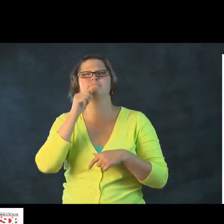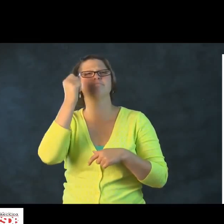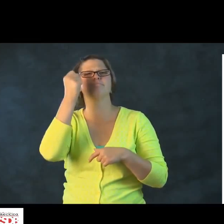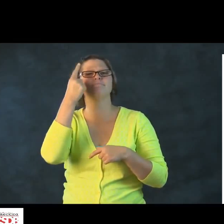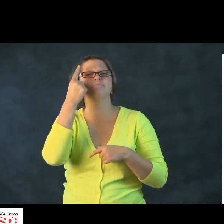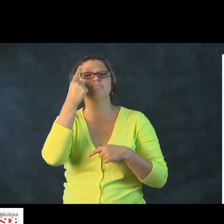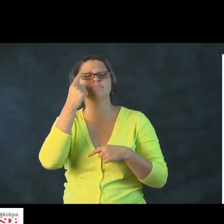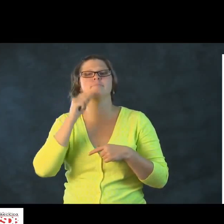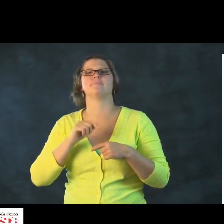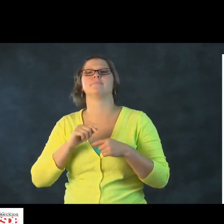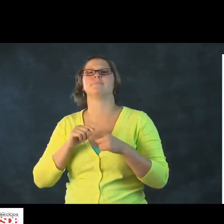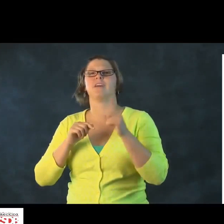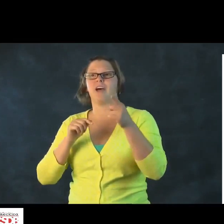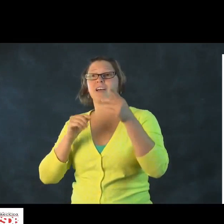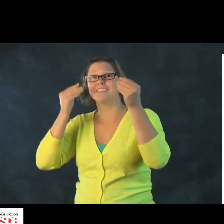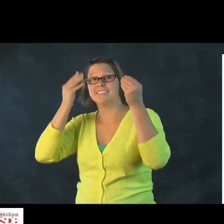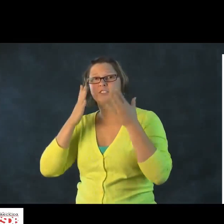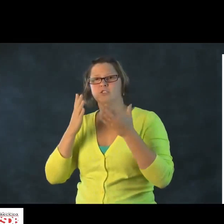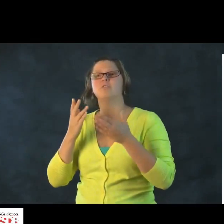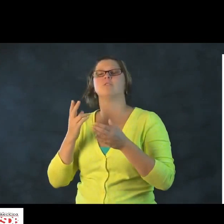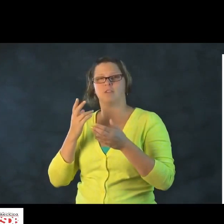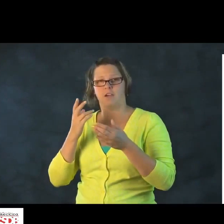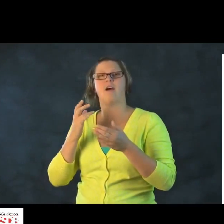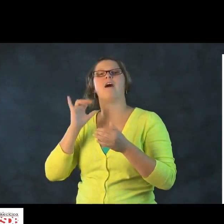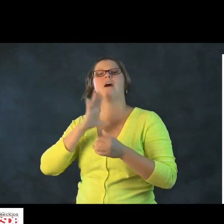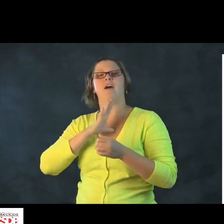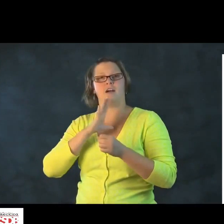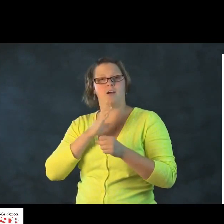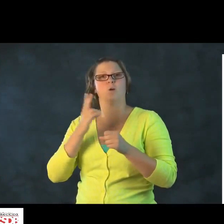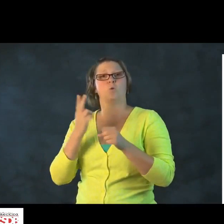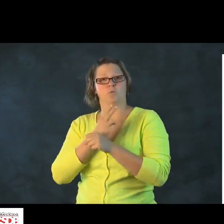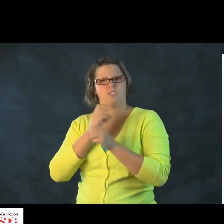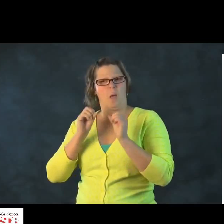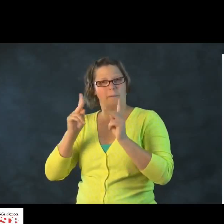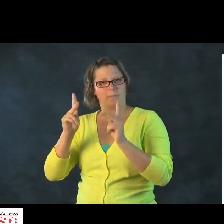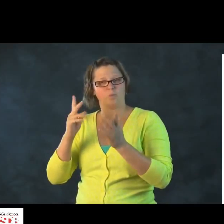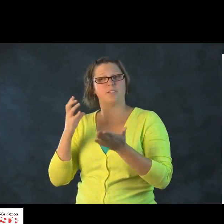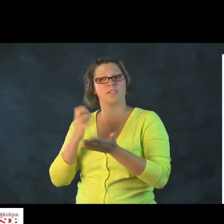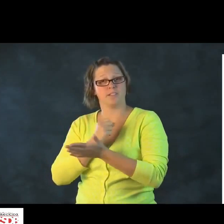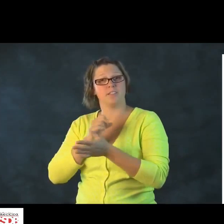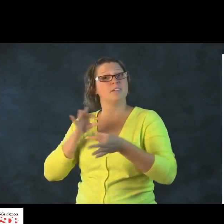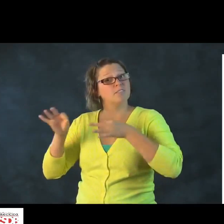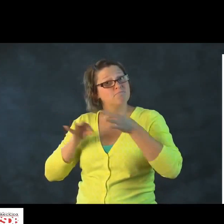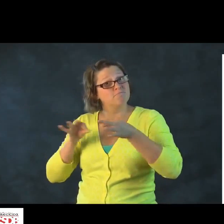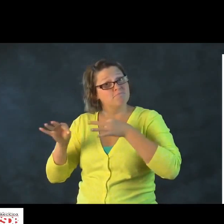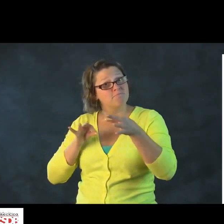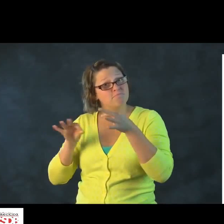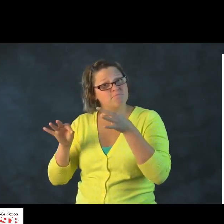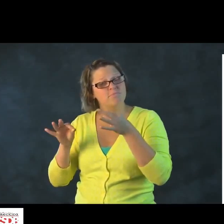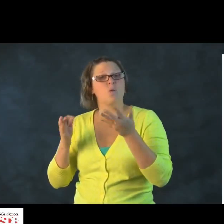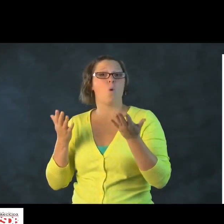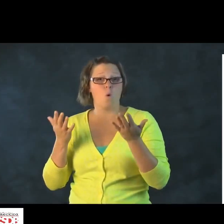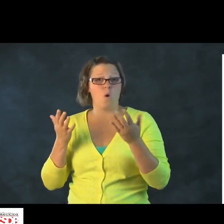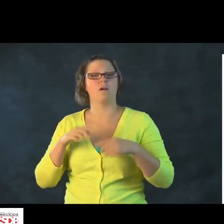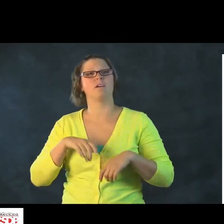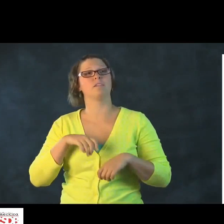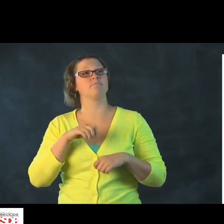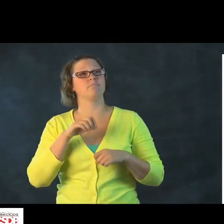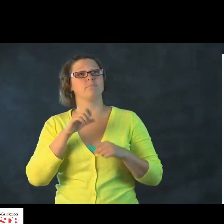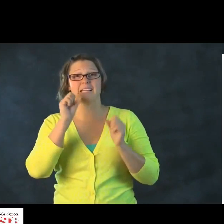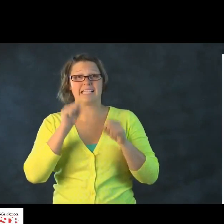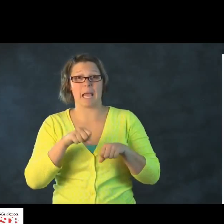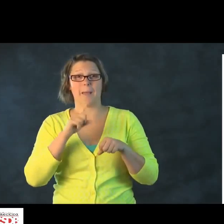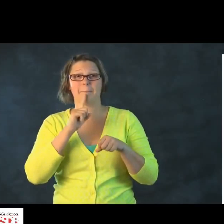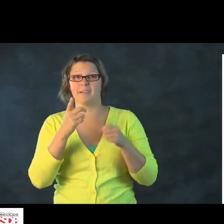One student, for example, raises their hand, indicating they don't understand something. The teacher, at that point in time, will take advantage of that opportunity